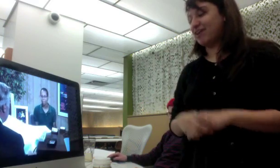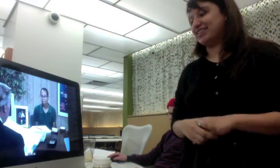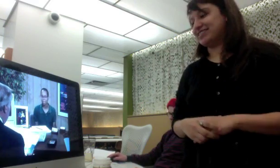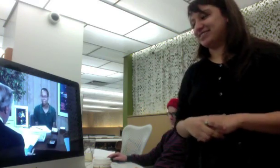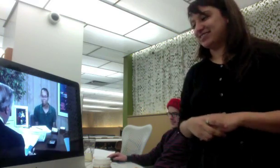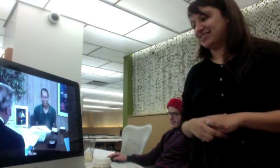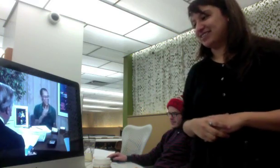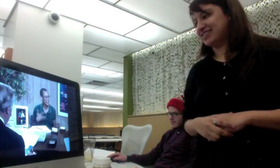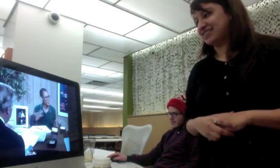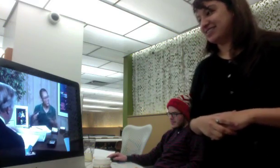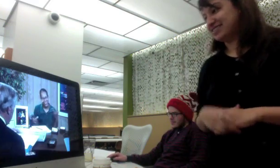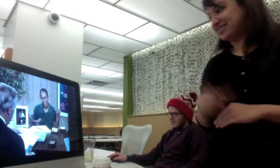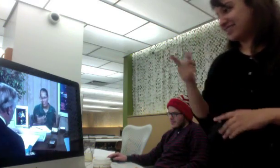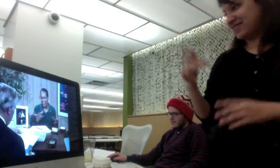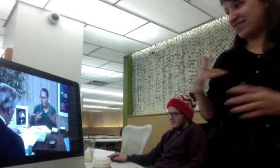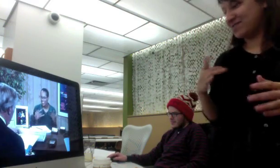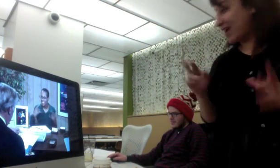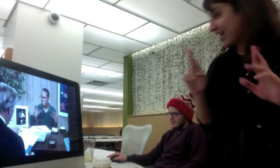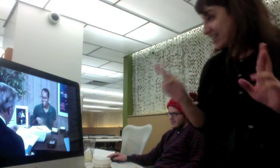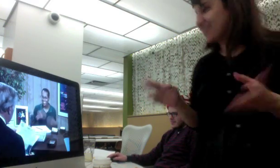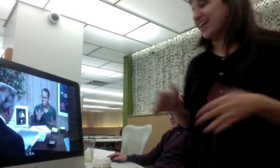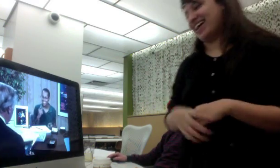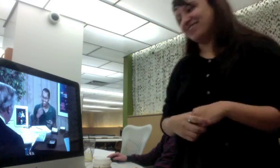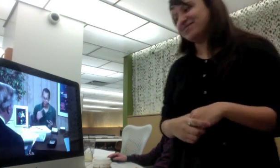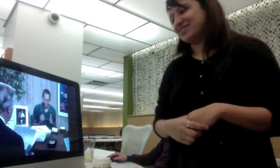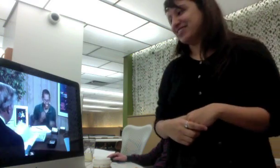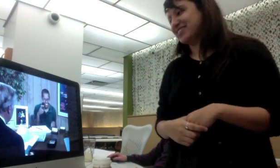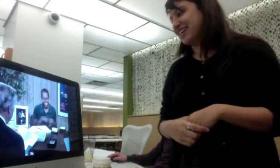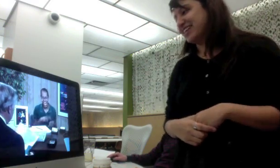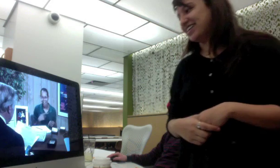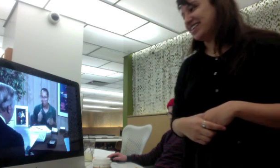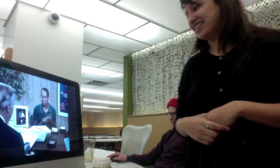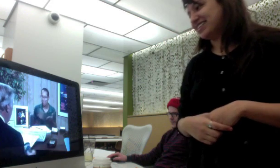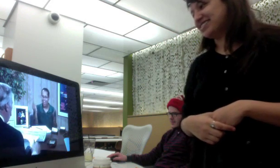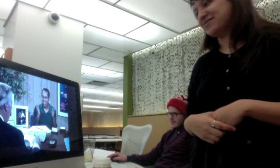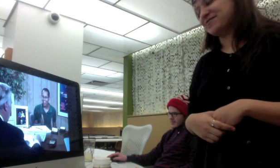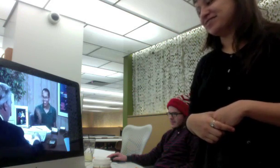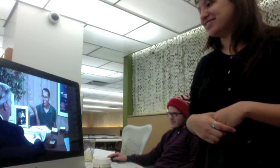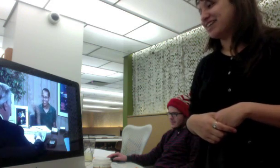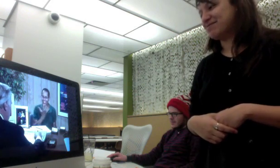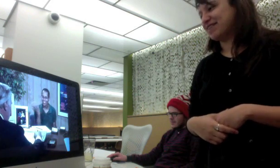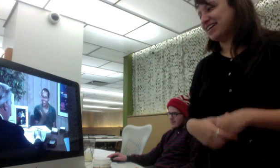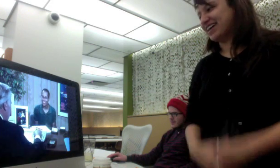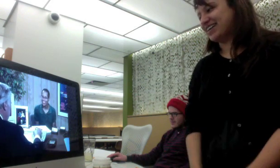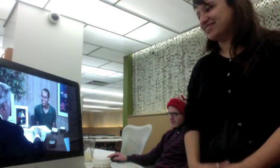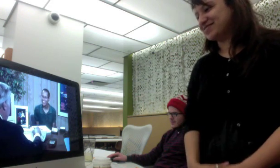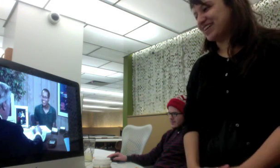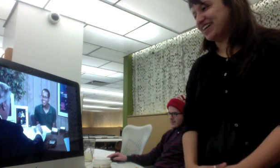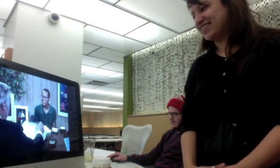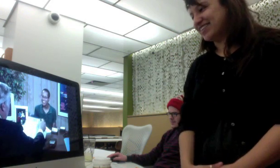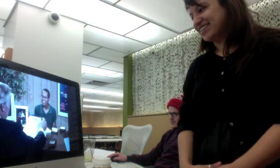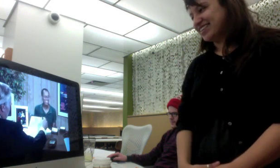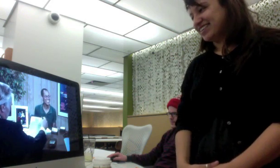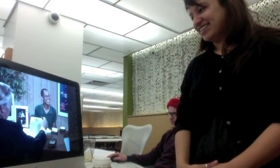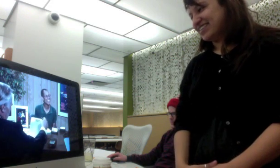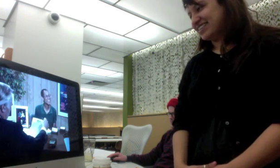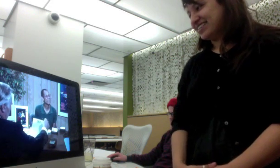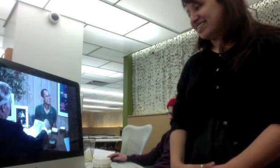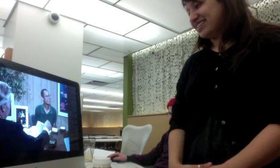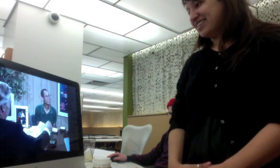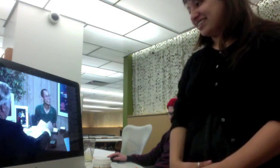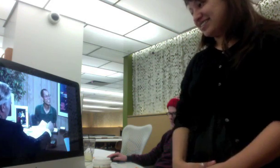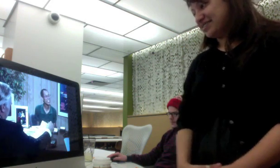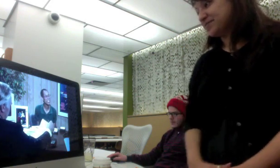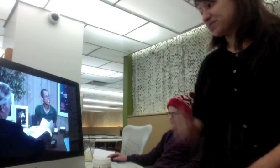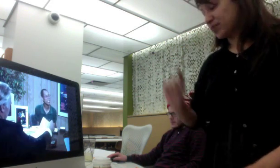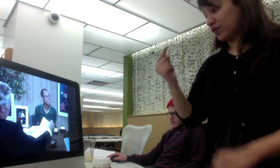to great go ahead and get started you're ready okay I am so excited this is the first round by the house one while I'm preparing